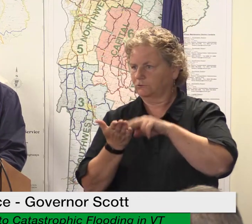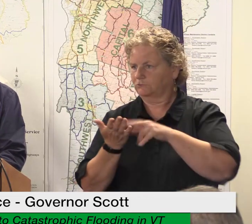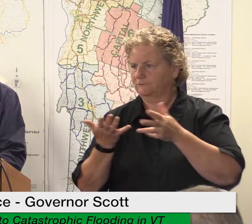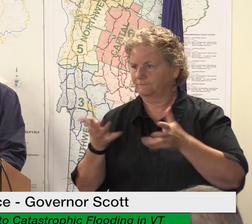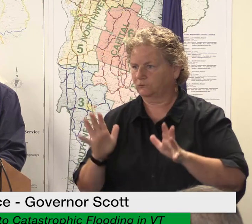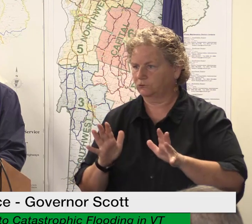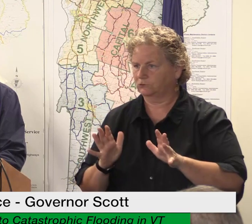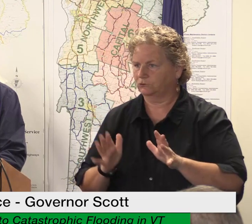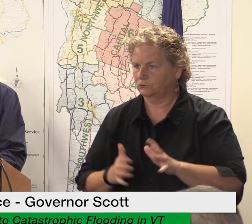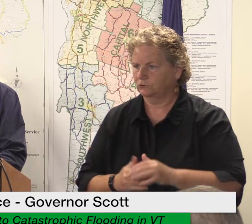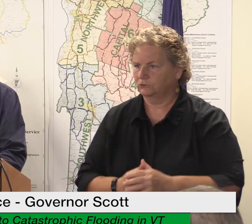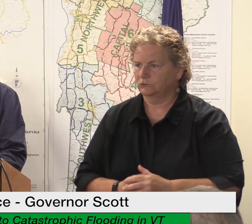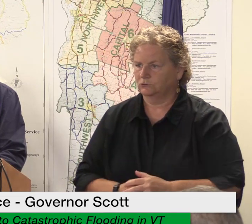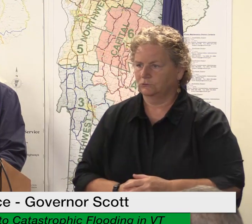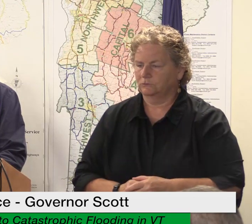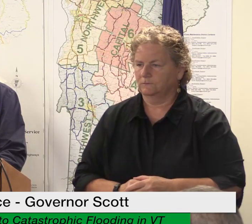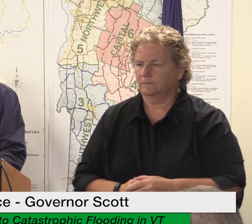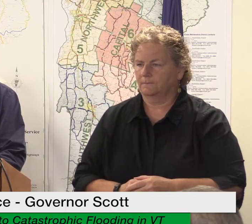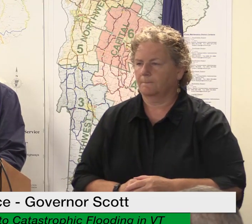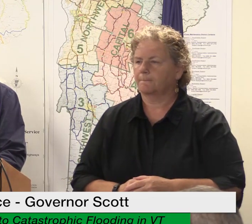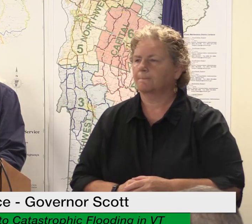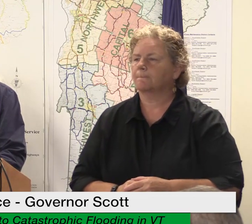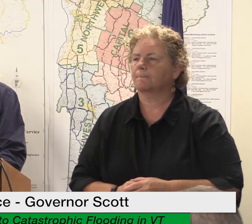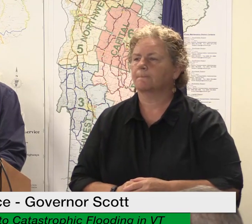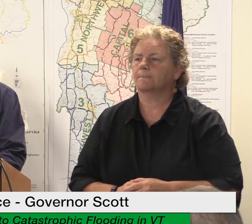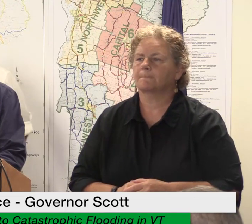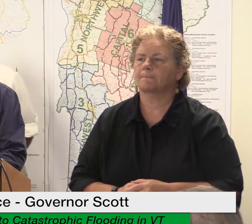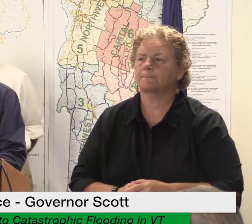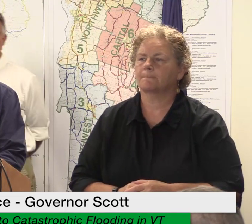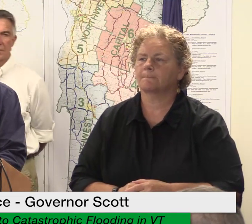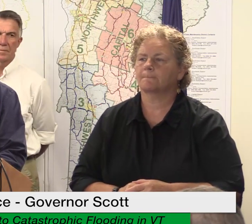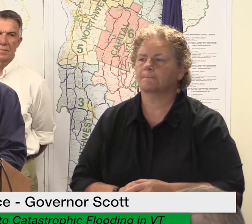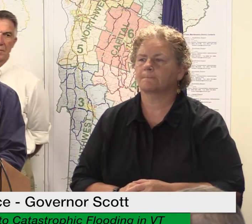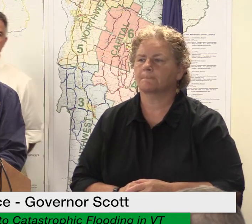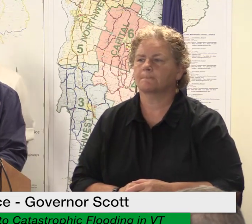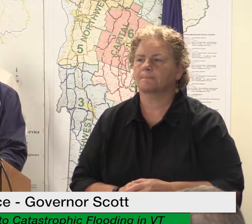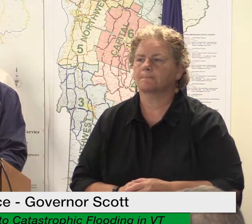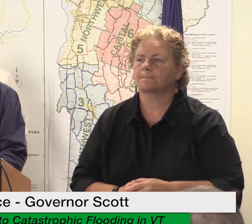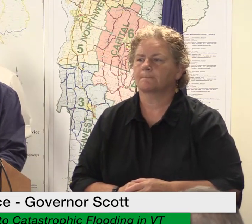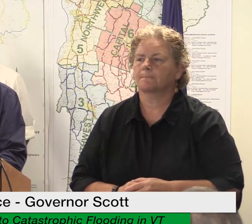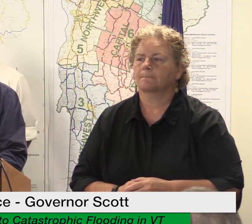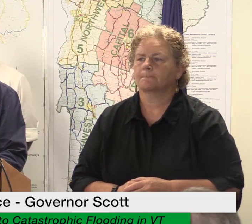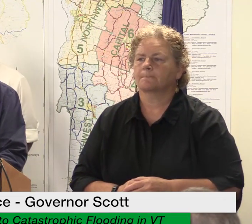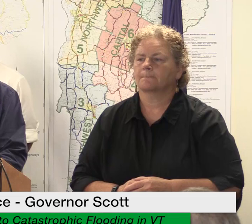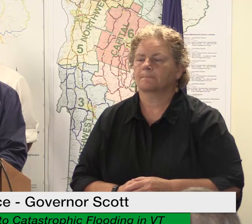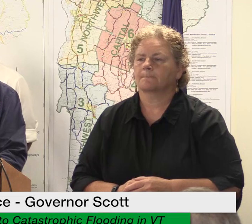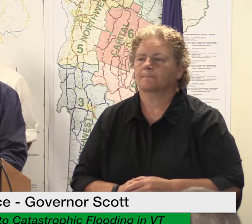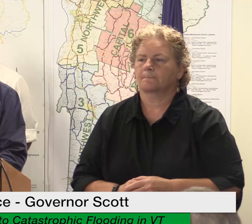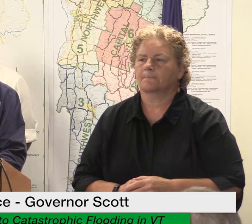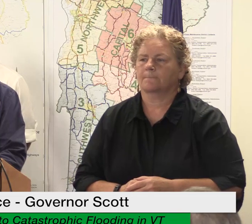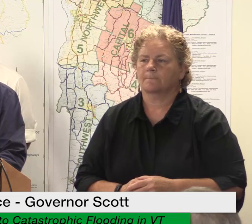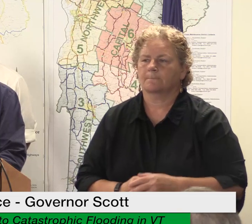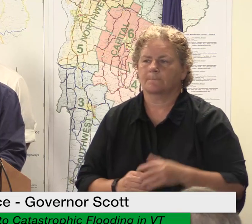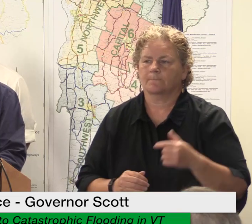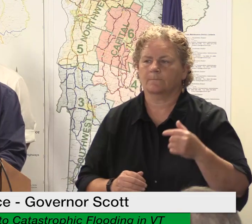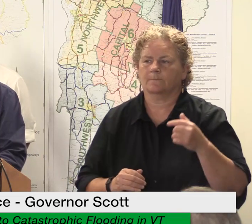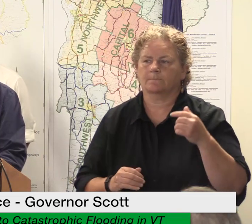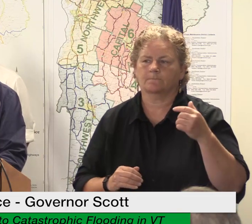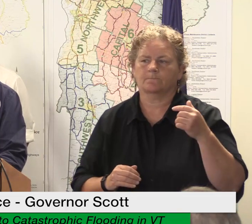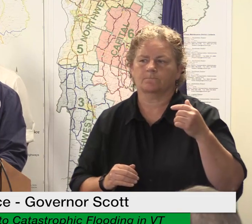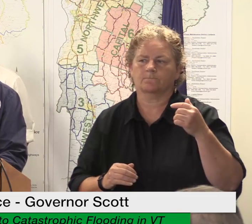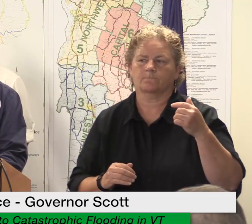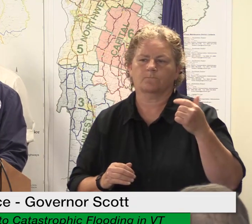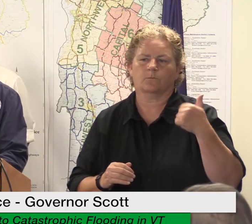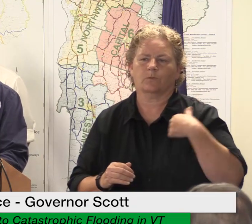supporting the state's two multi-agency resource centers and we have our disaster survivor assistance in